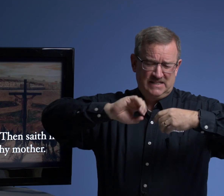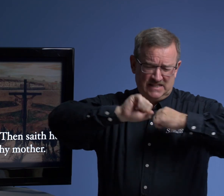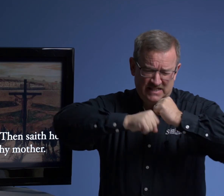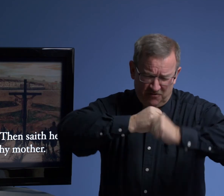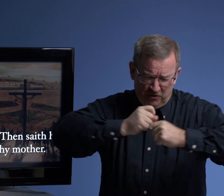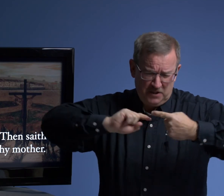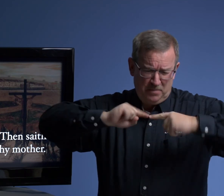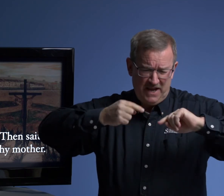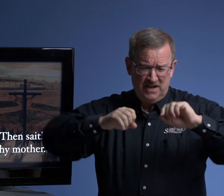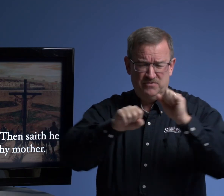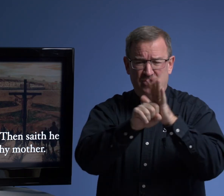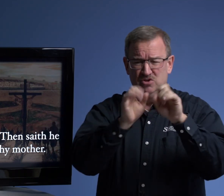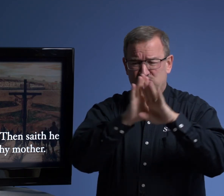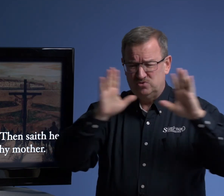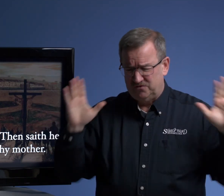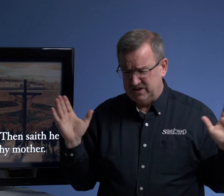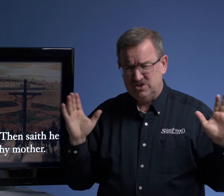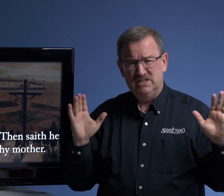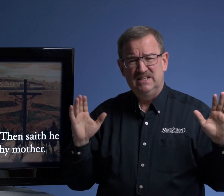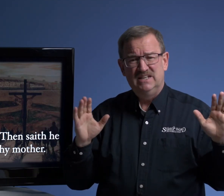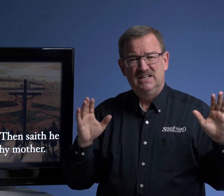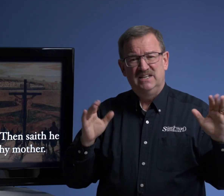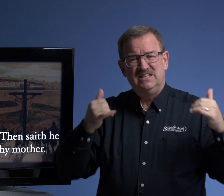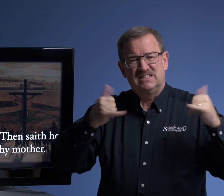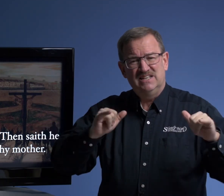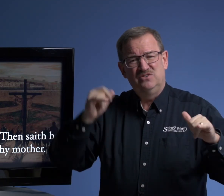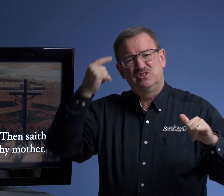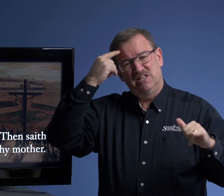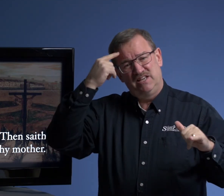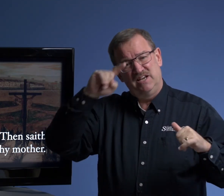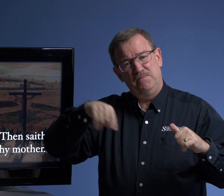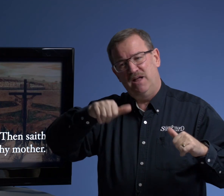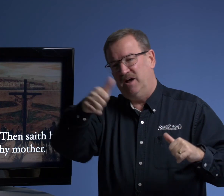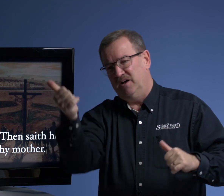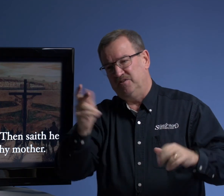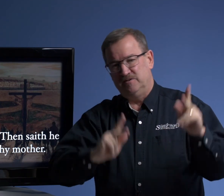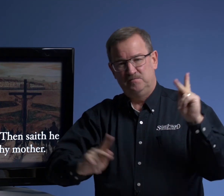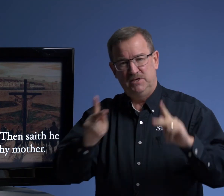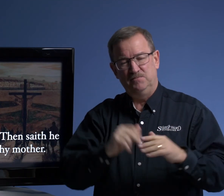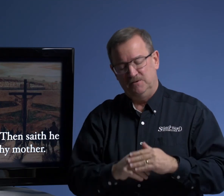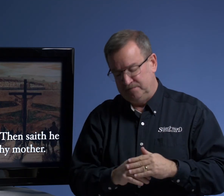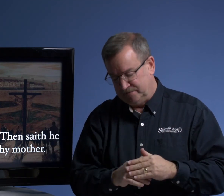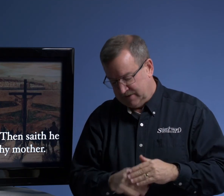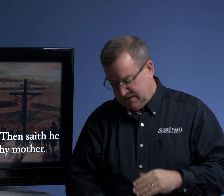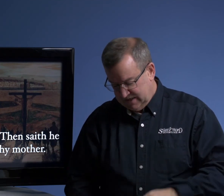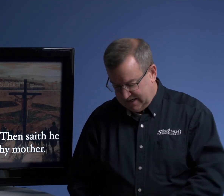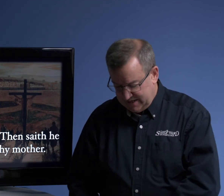suffering the pain of the crucifixion. He's still thinking about other people. And